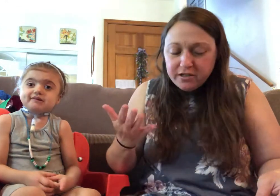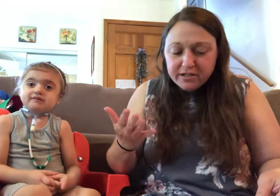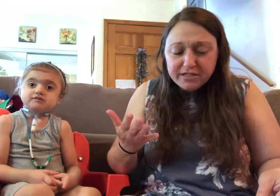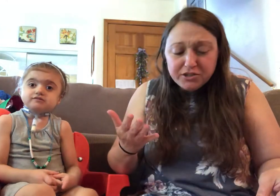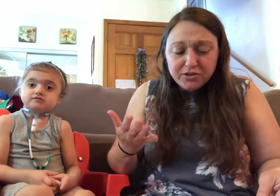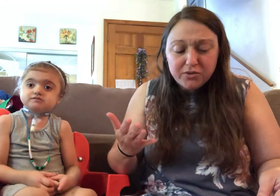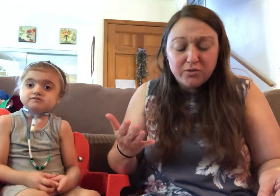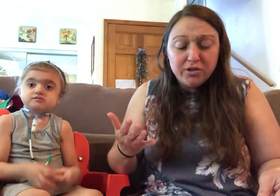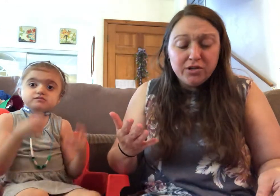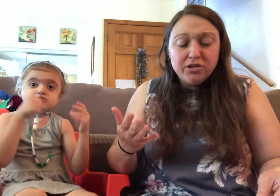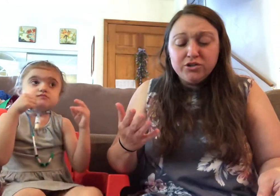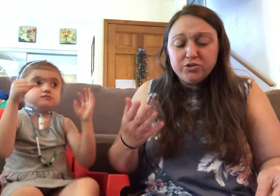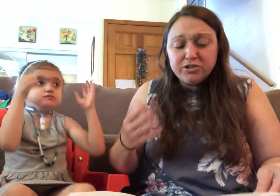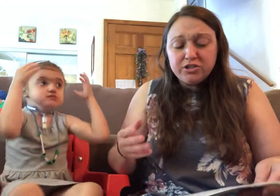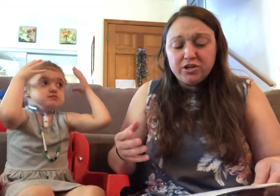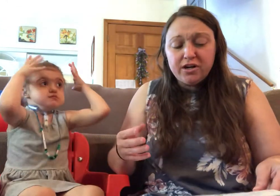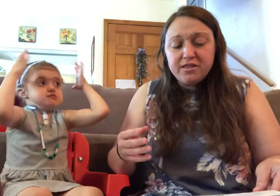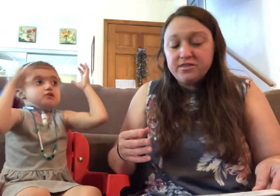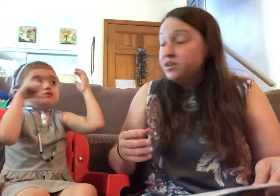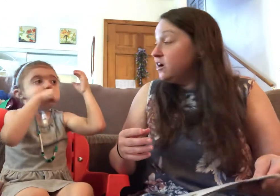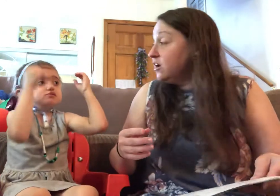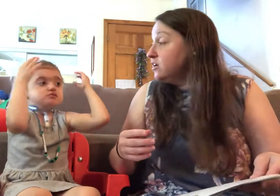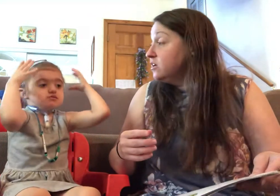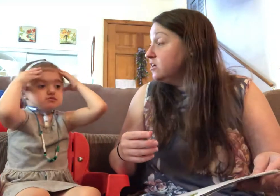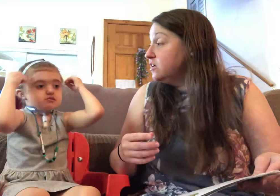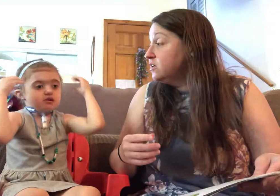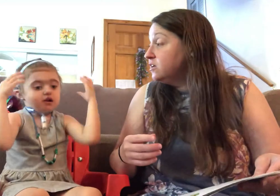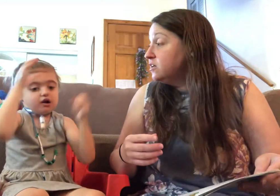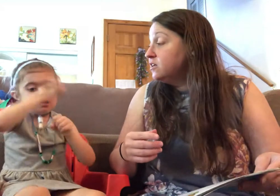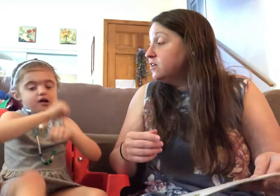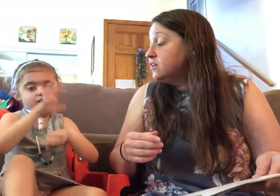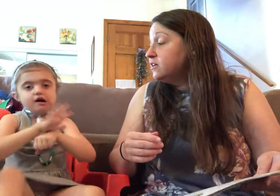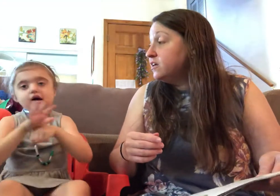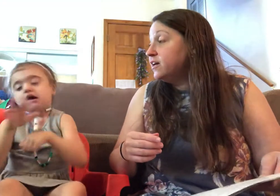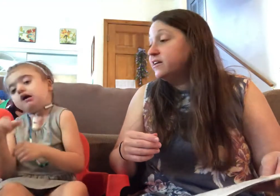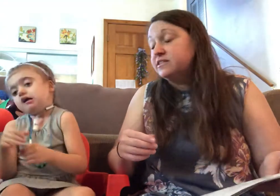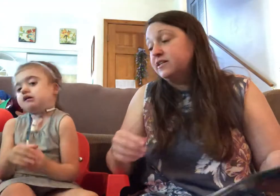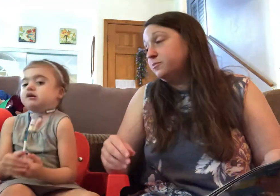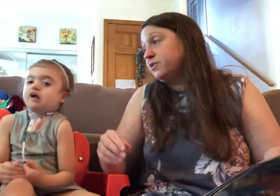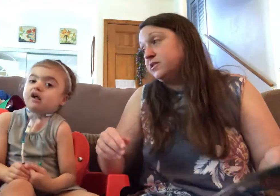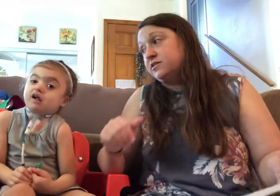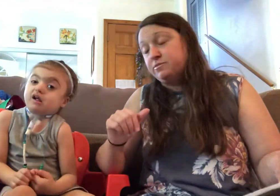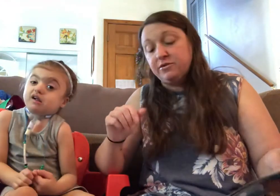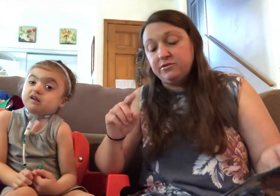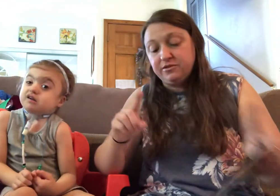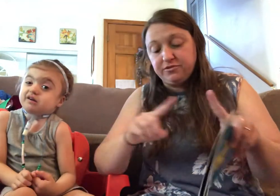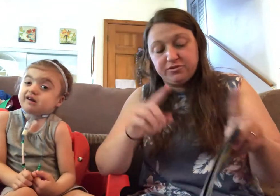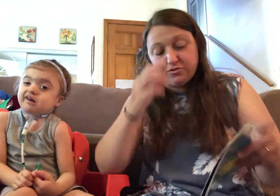could he do? George thought and thought. Yeah, it's not the President's Mountain. Different story.